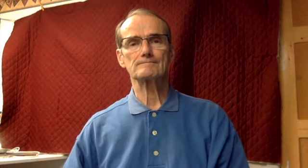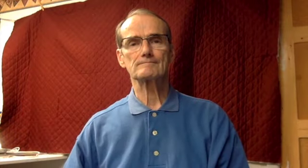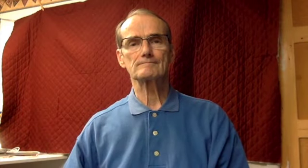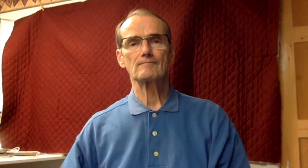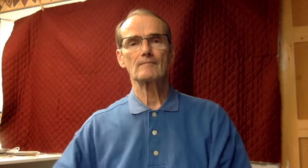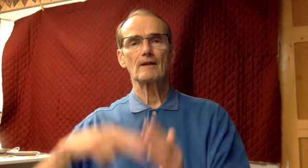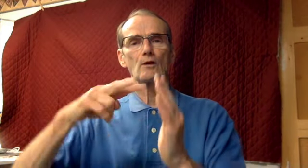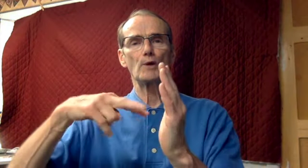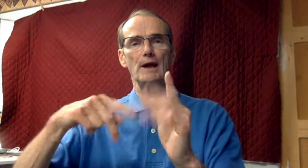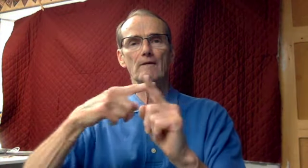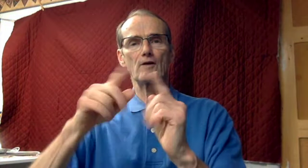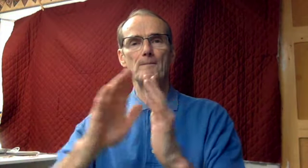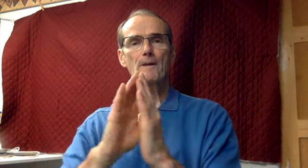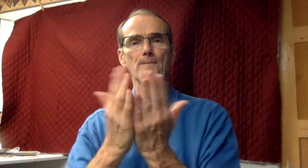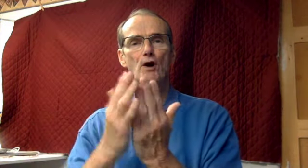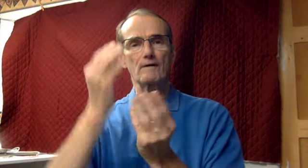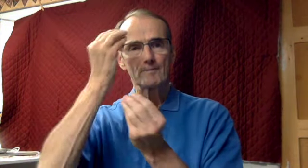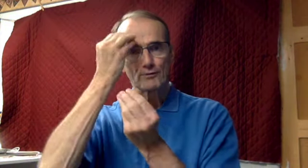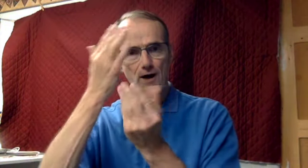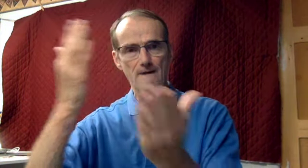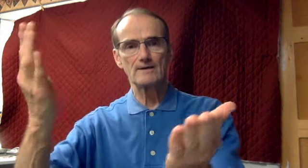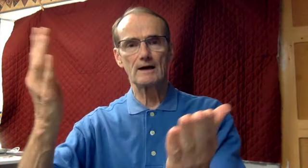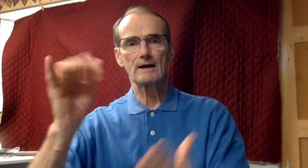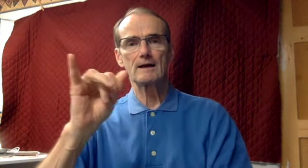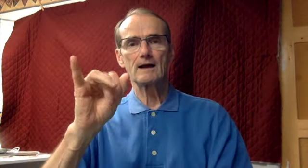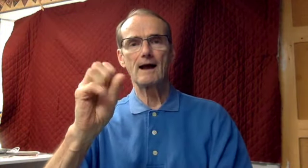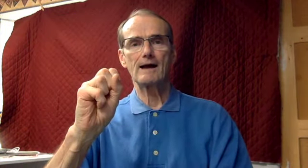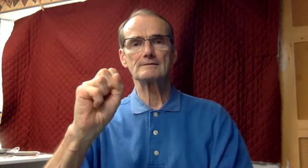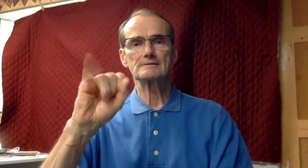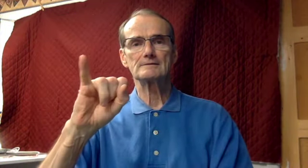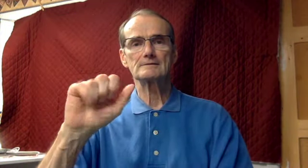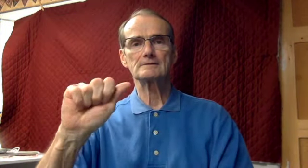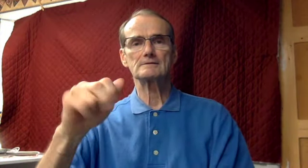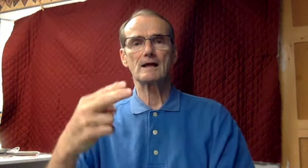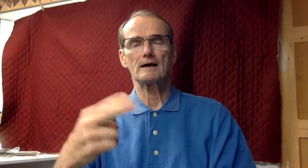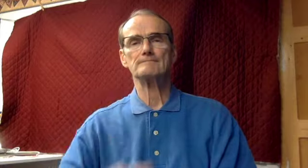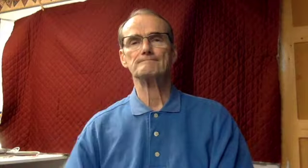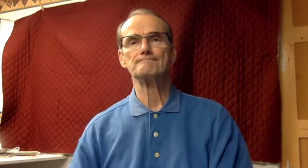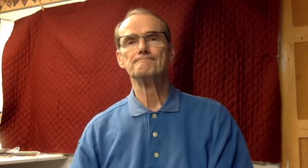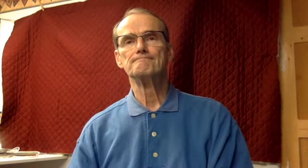the first reading from the book of the prophet Isaiah